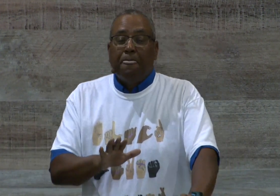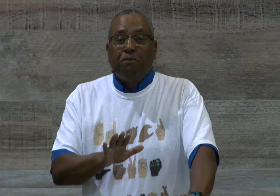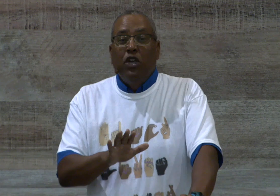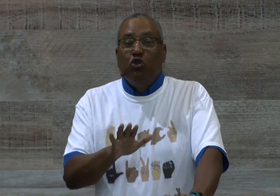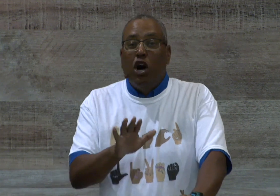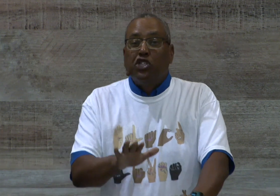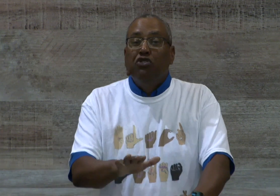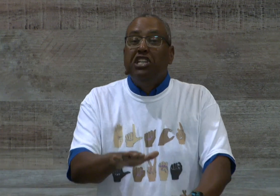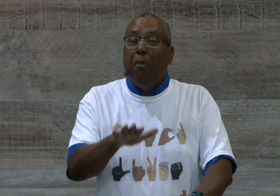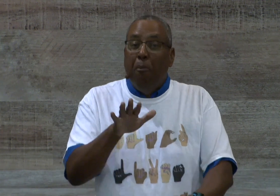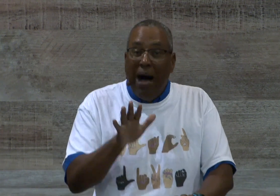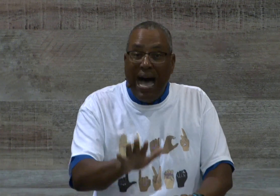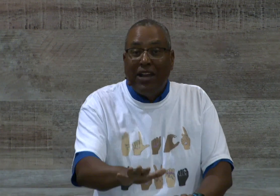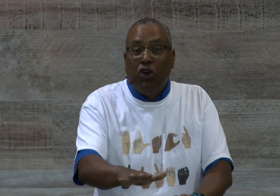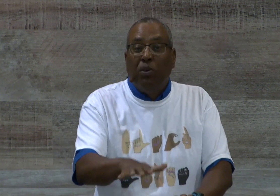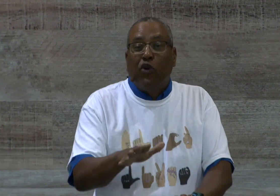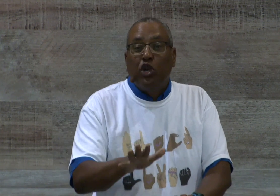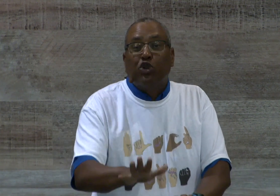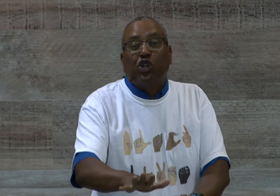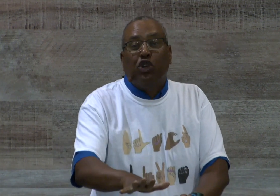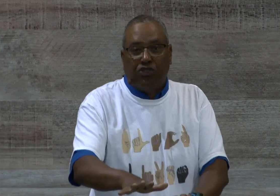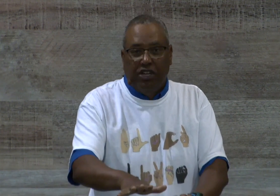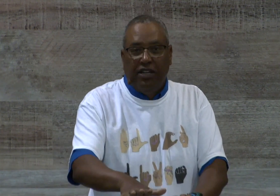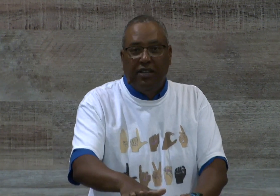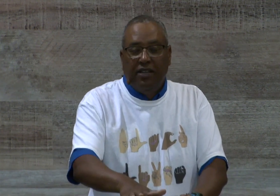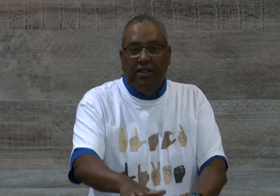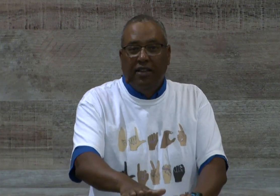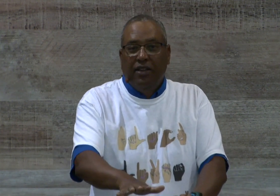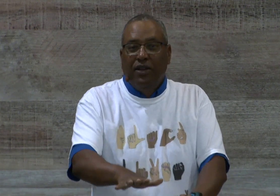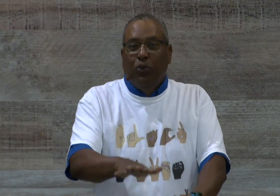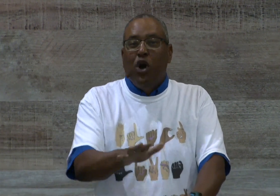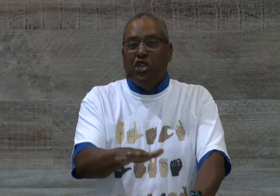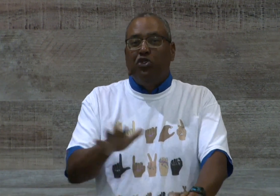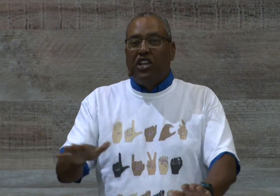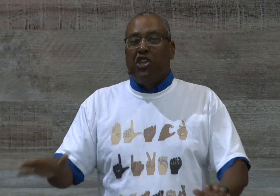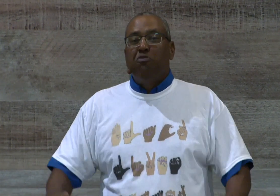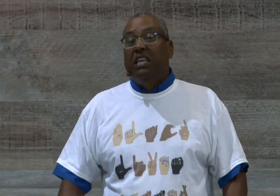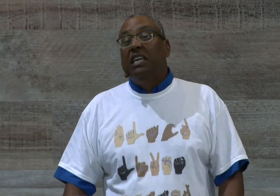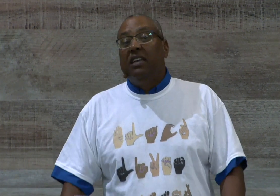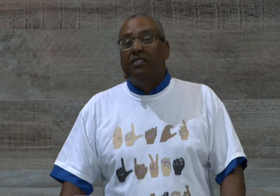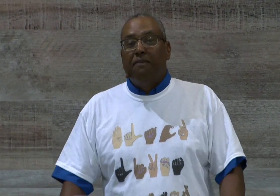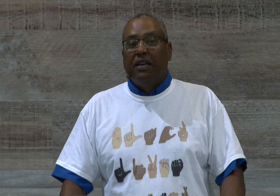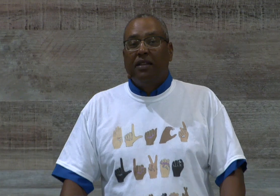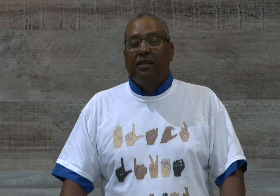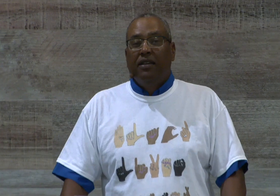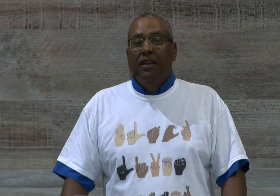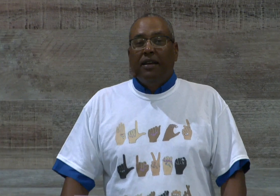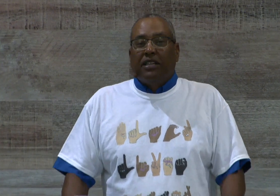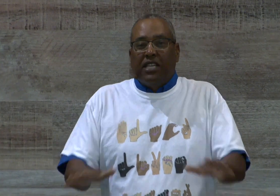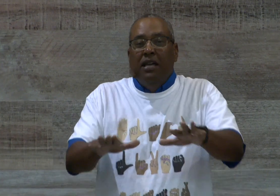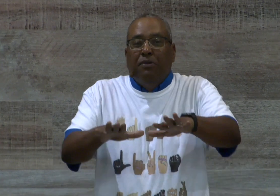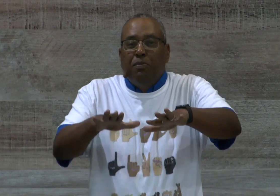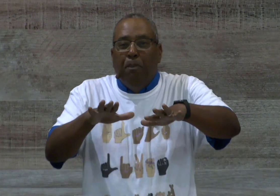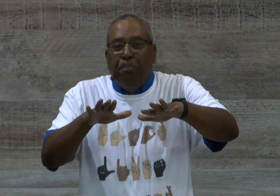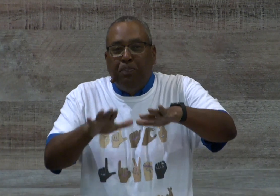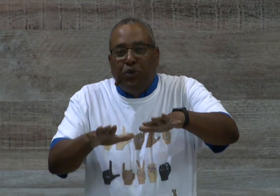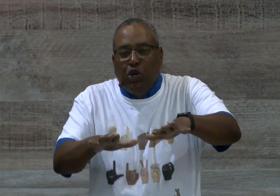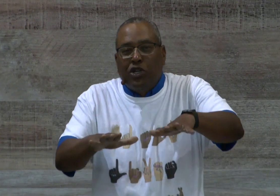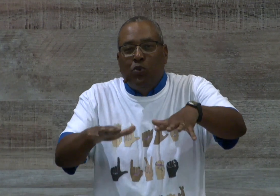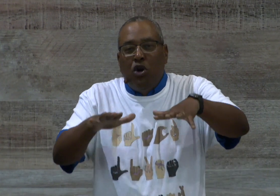you also need to model before your children what you say you believe. Amen? Because see, children will